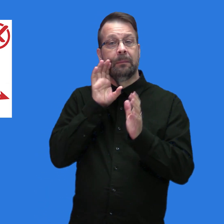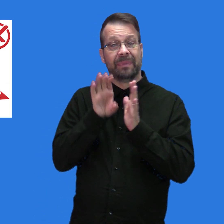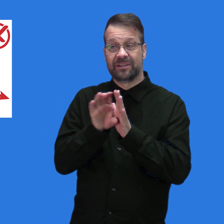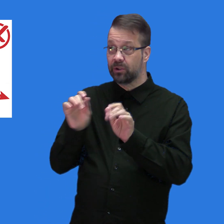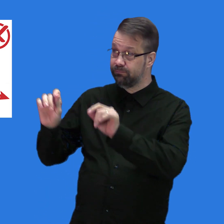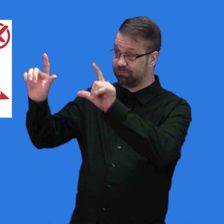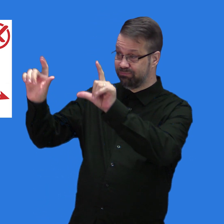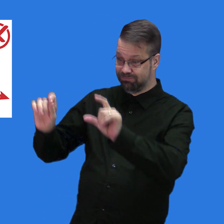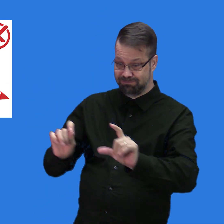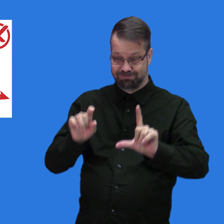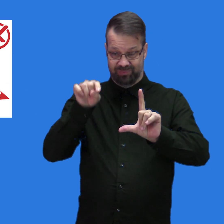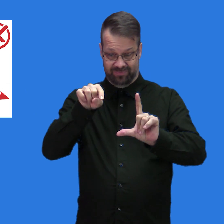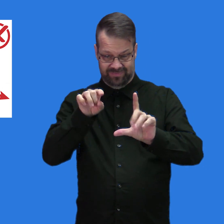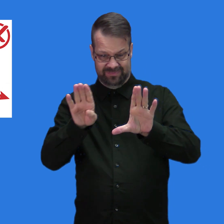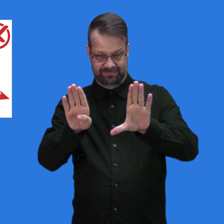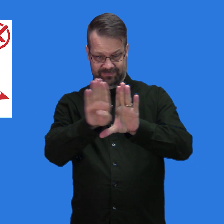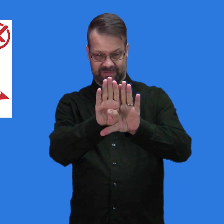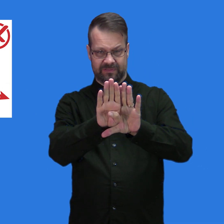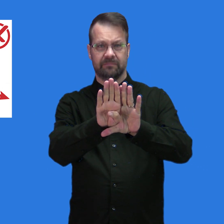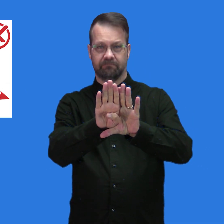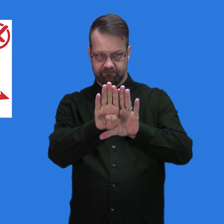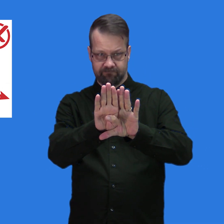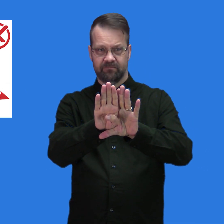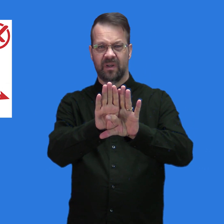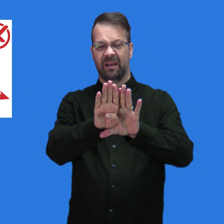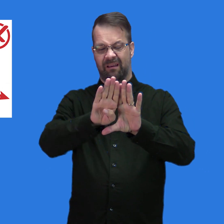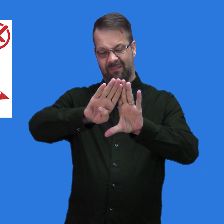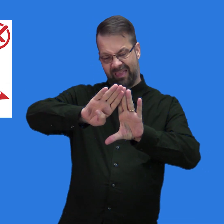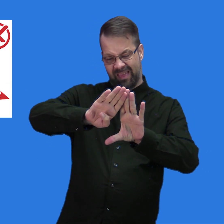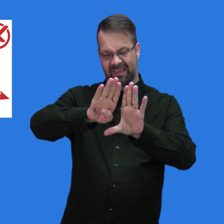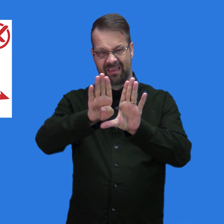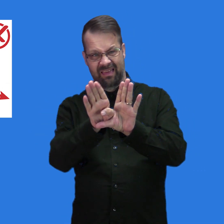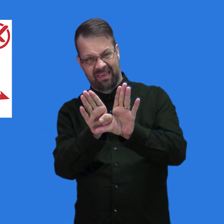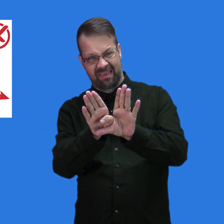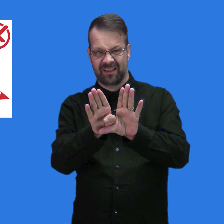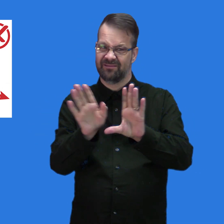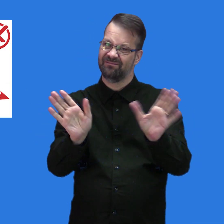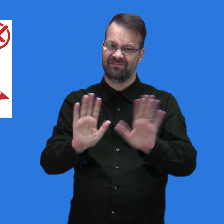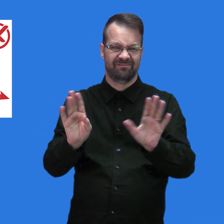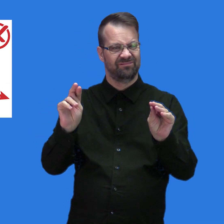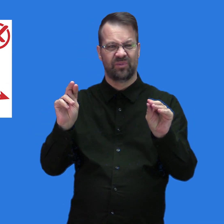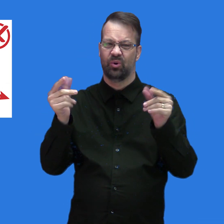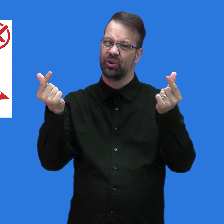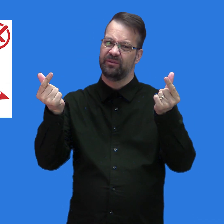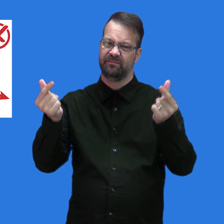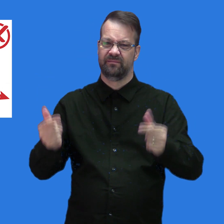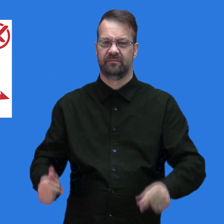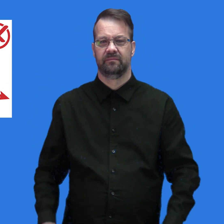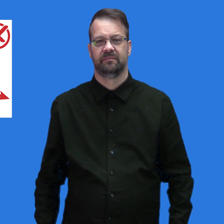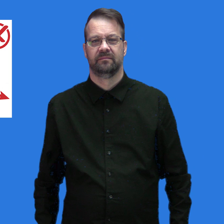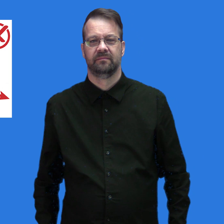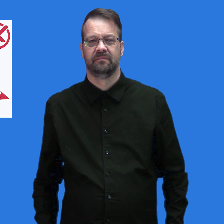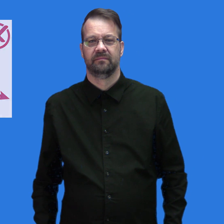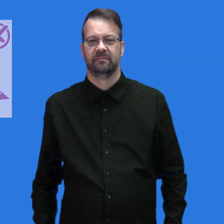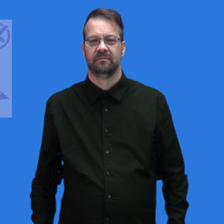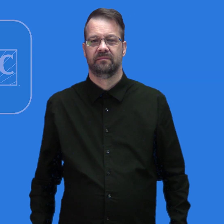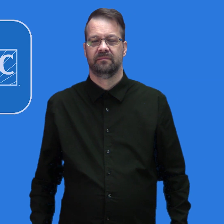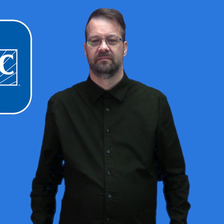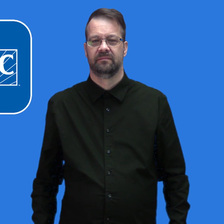shows a filter that's not aligned with the air vent. Change your filter every three months or according